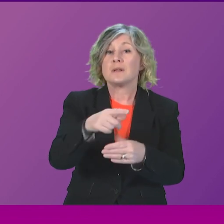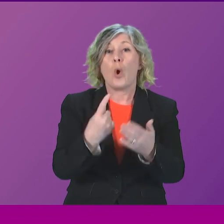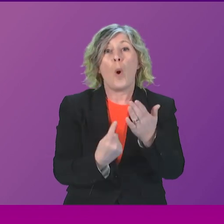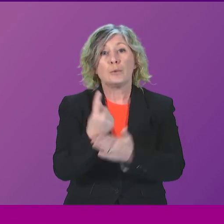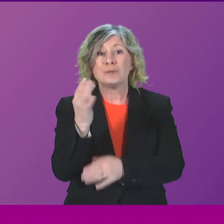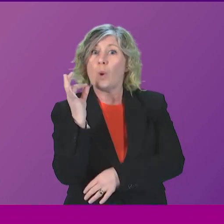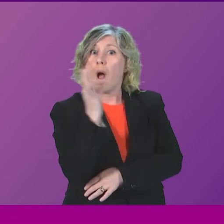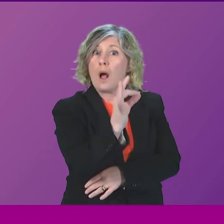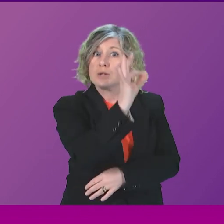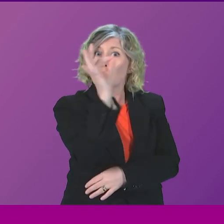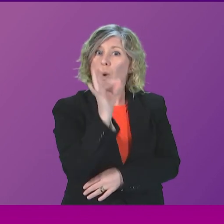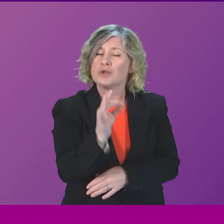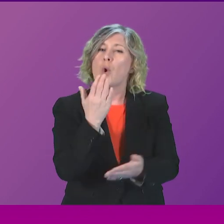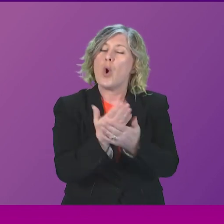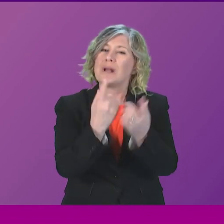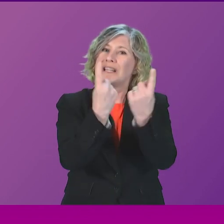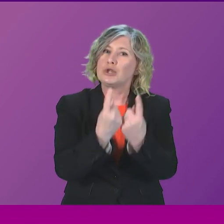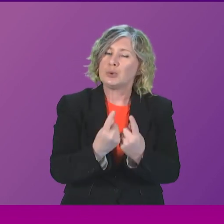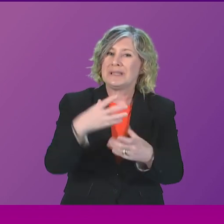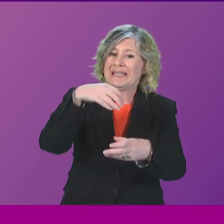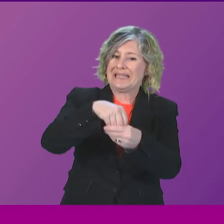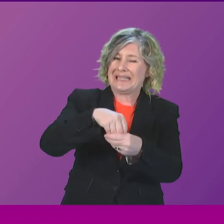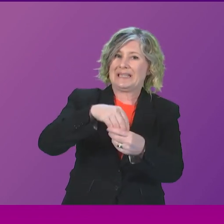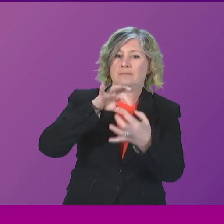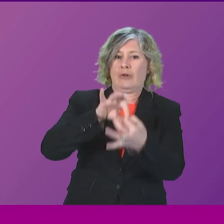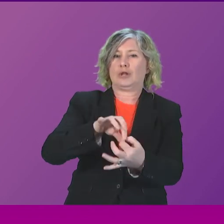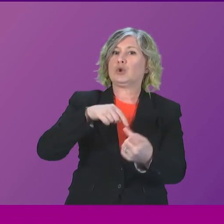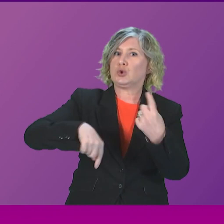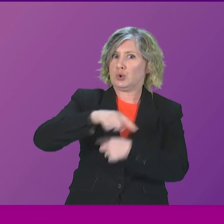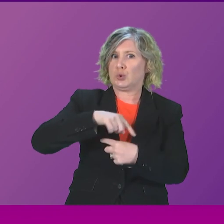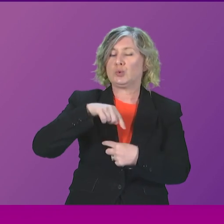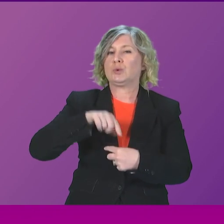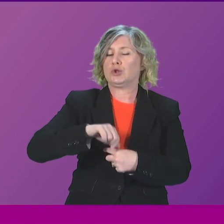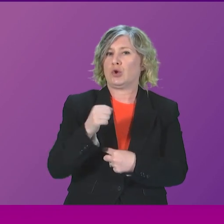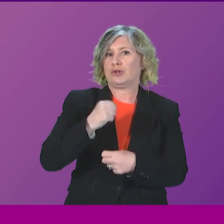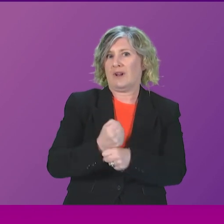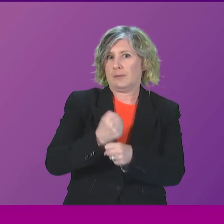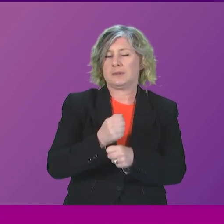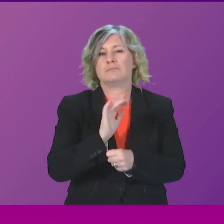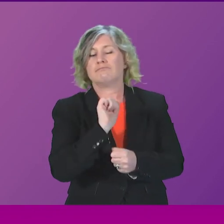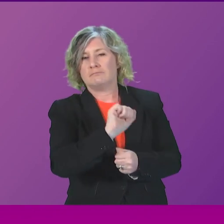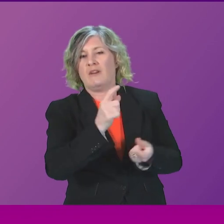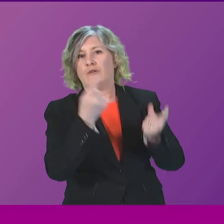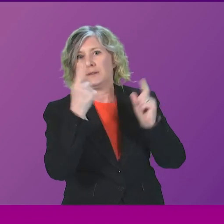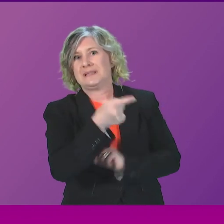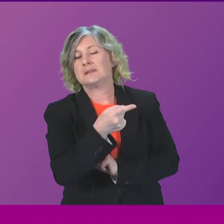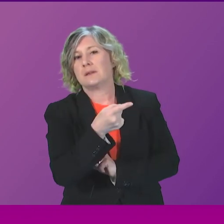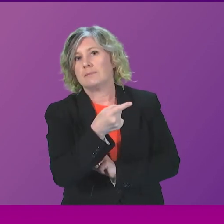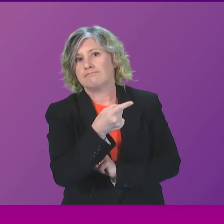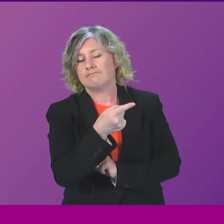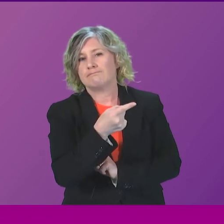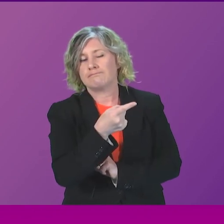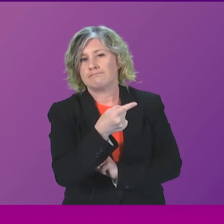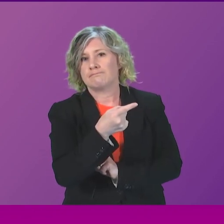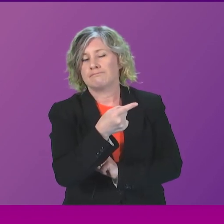the First Minister on matters that fall within the responsibility of the First Minister and, of course, the responsibilities of the